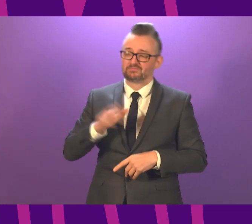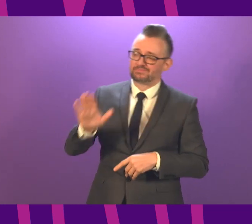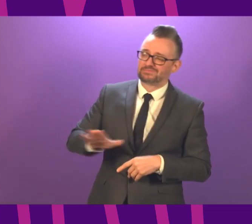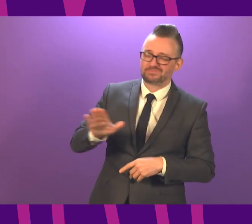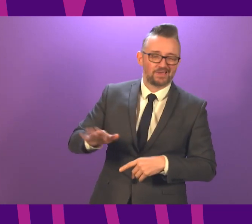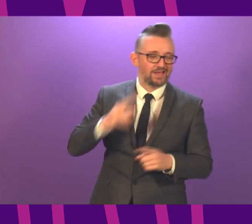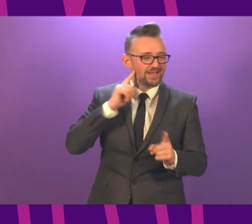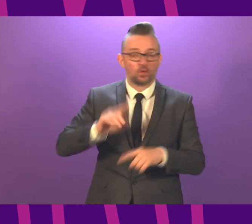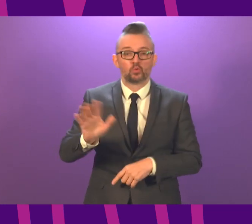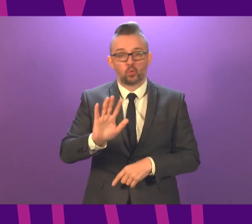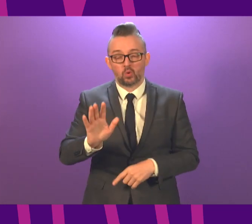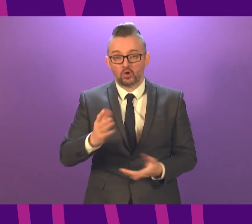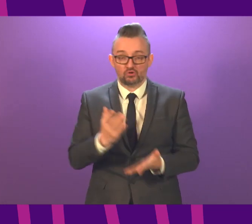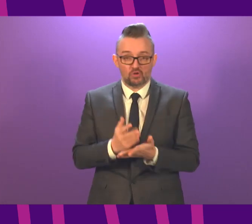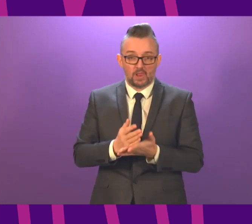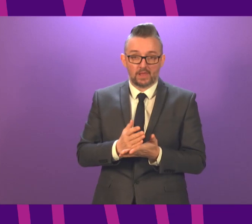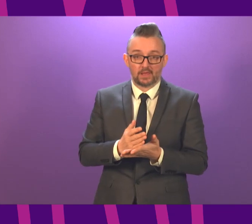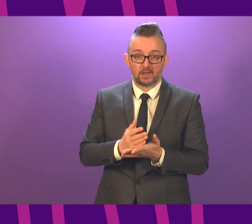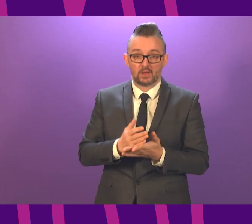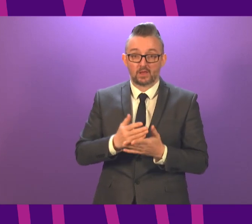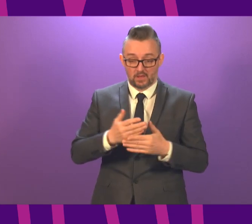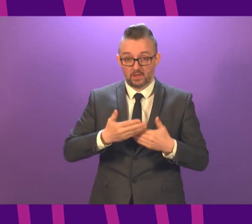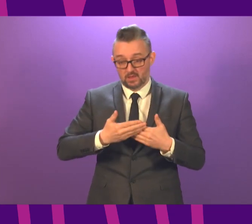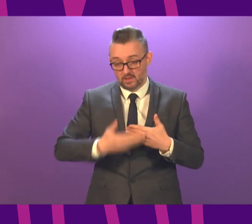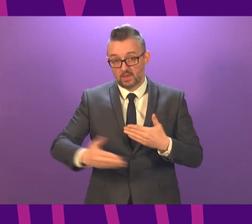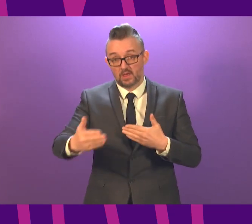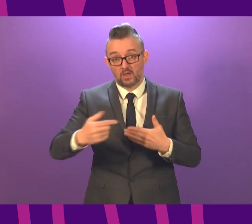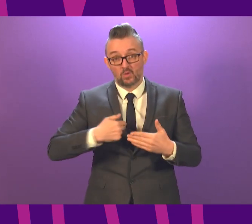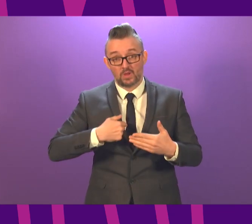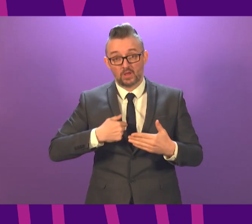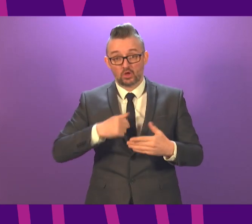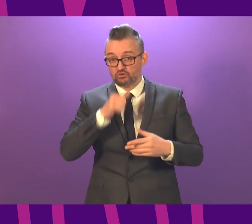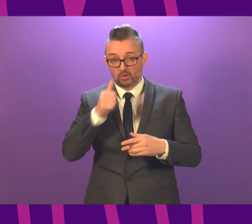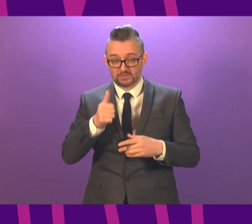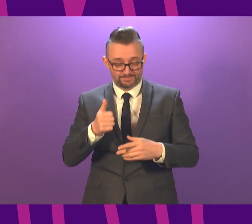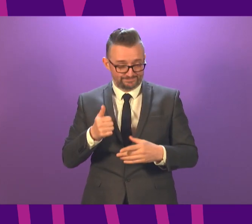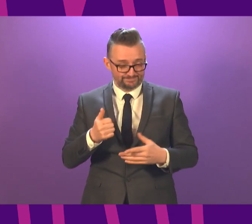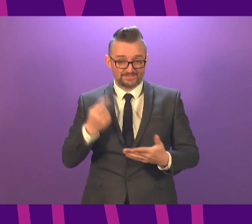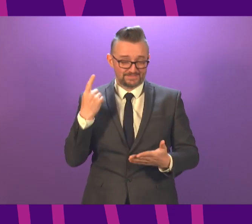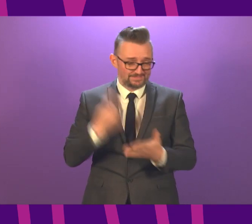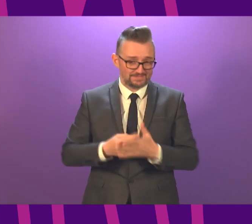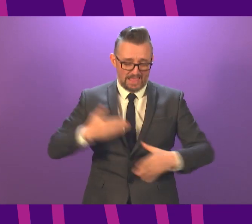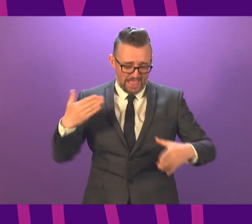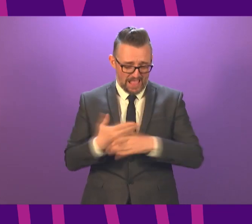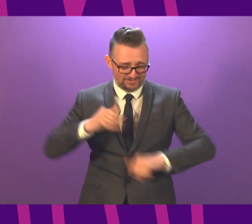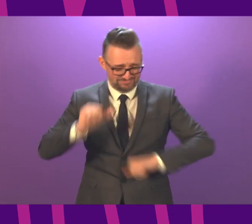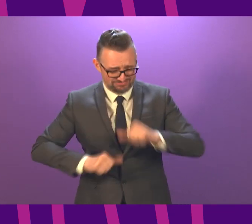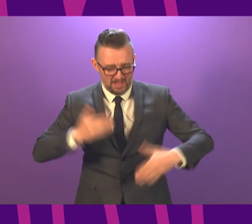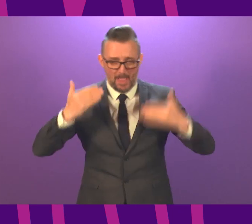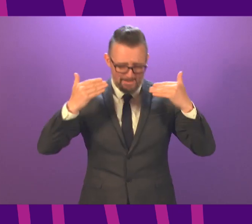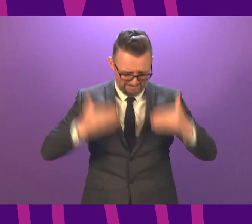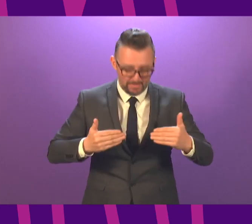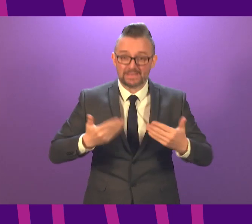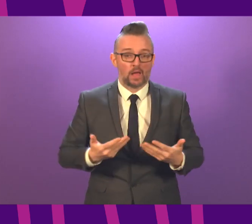plight of businesses or anybody else, but things will be much, much worse if we do not take firm, decisive action now to get this virus under